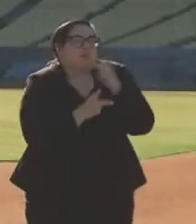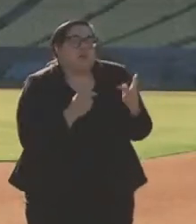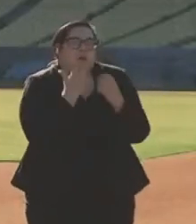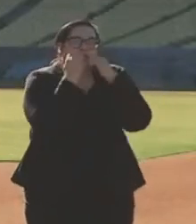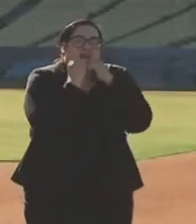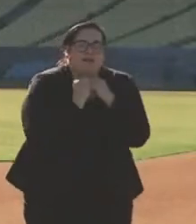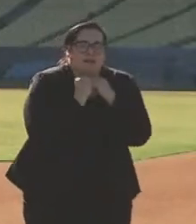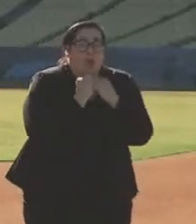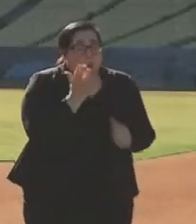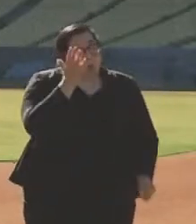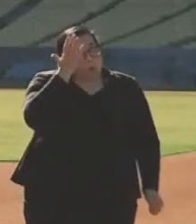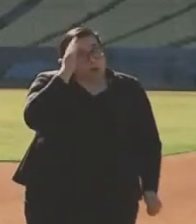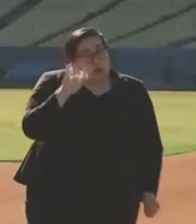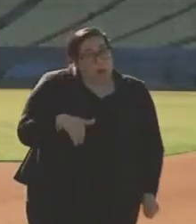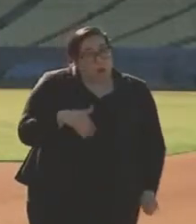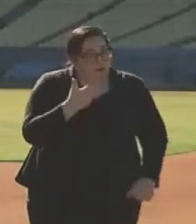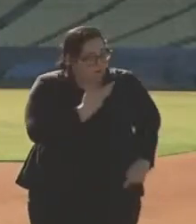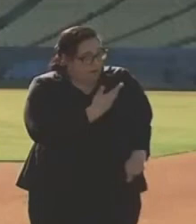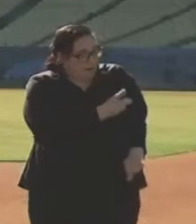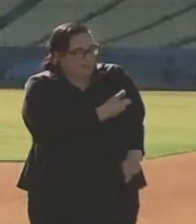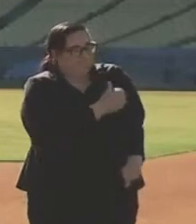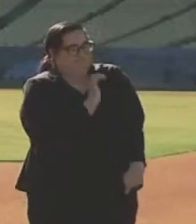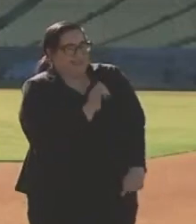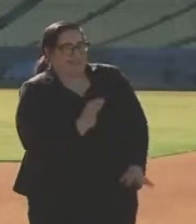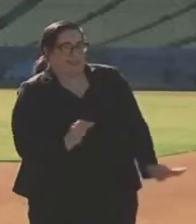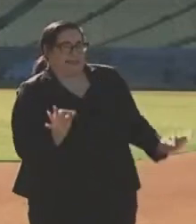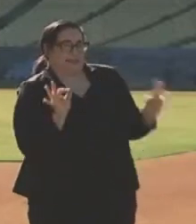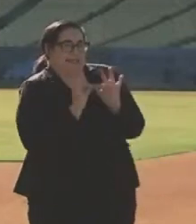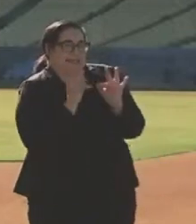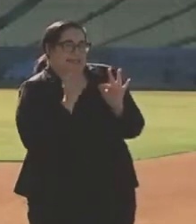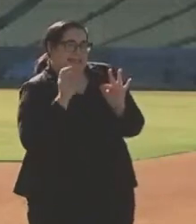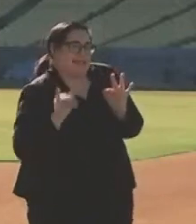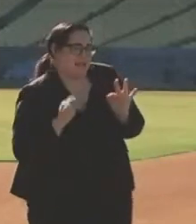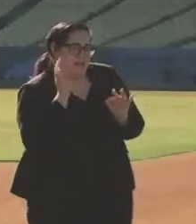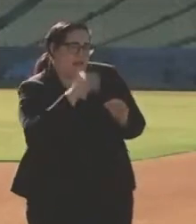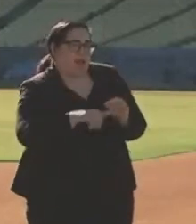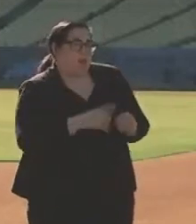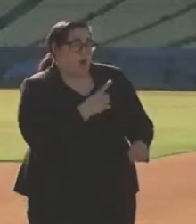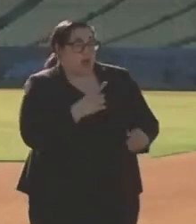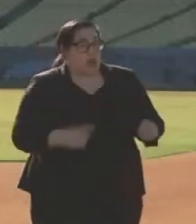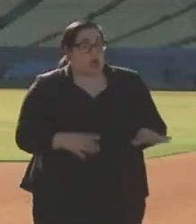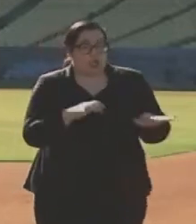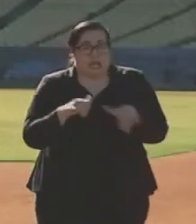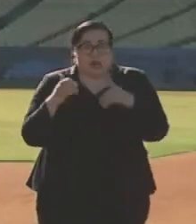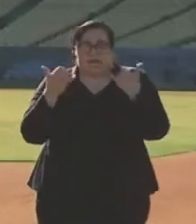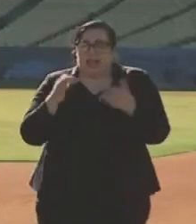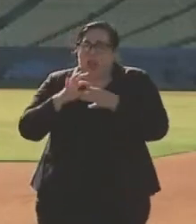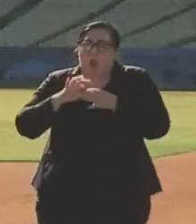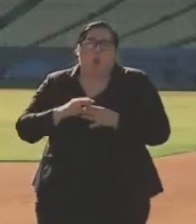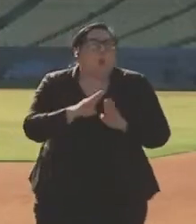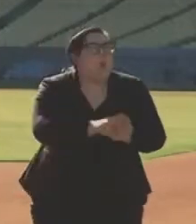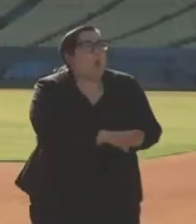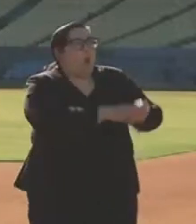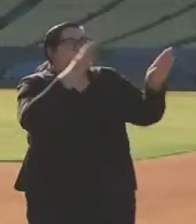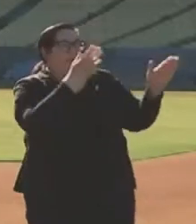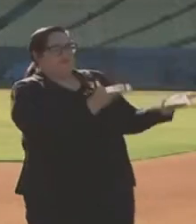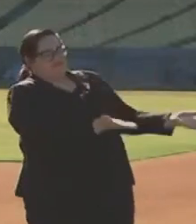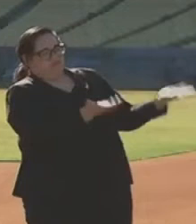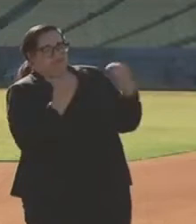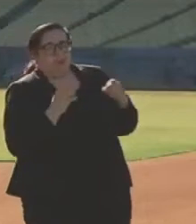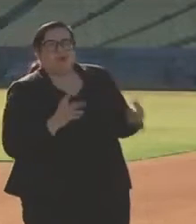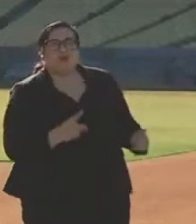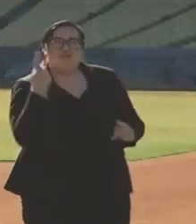And we know vaccinations are the key to that. With Dodger Stadium, we are throwing open the door to that future.